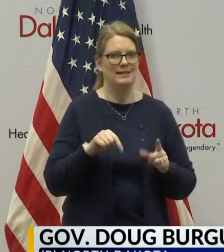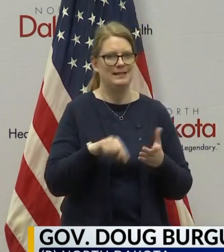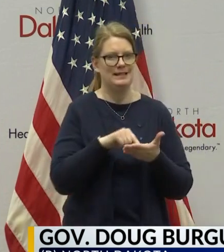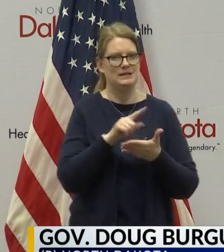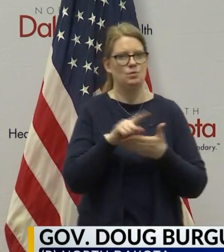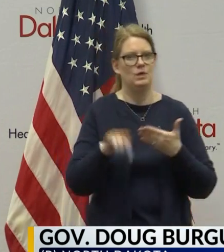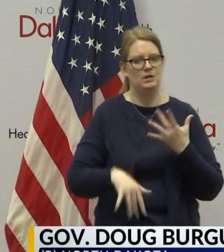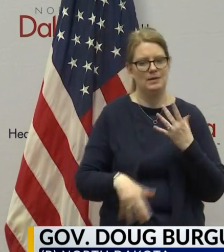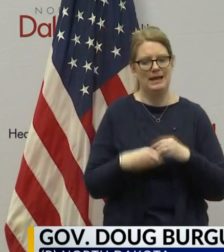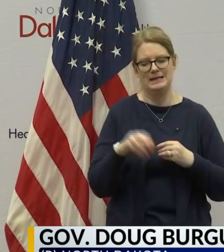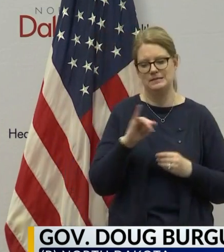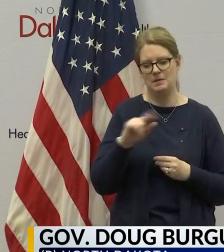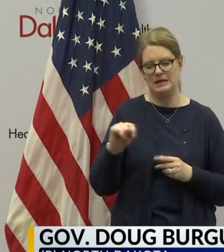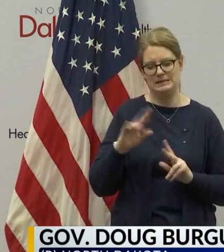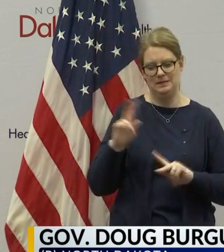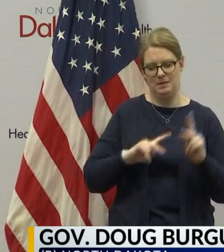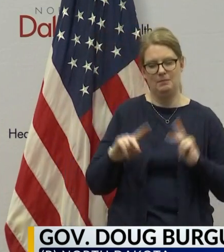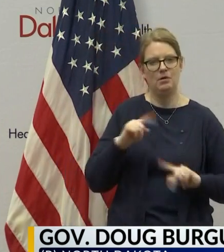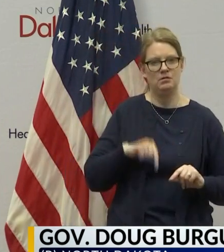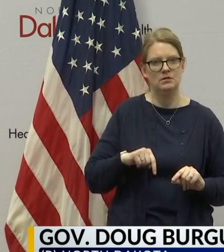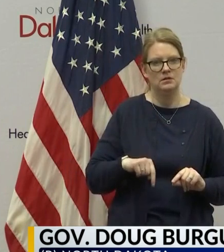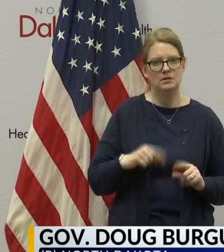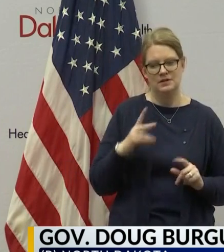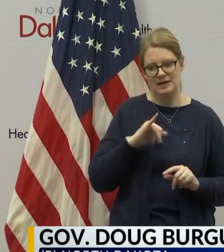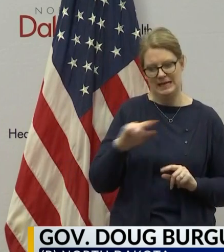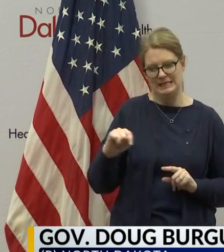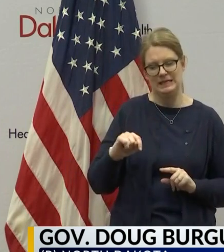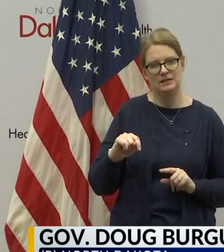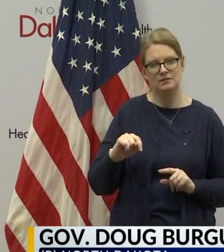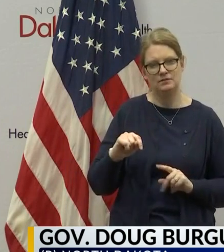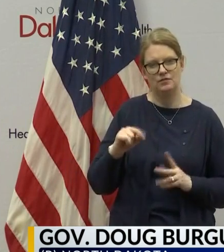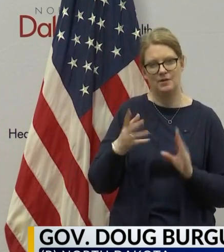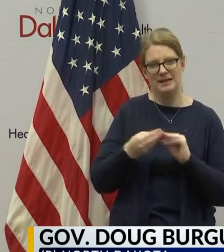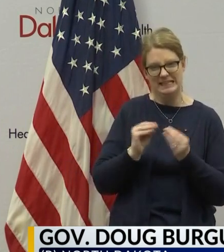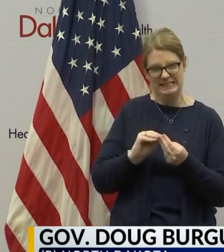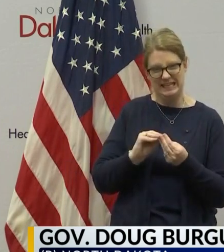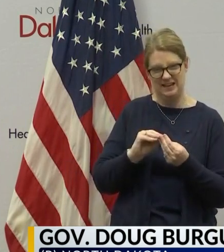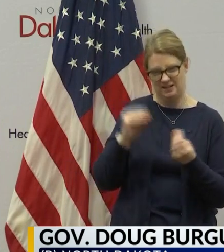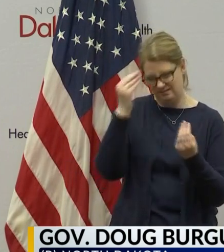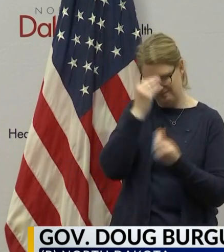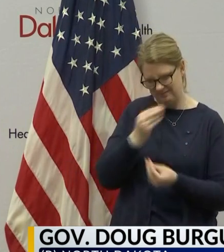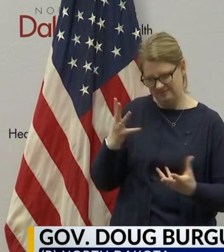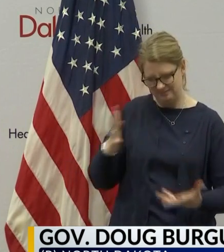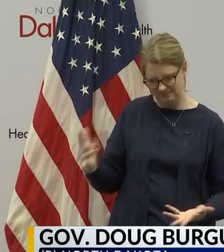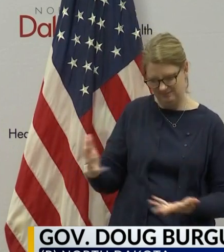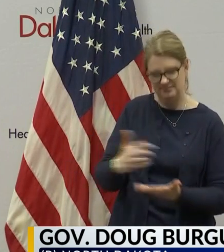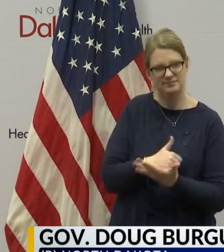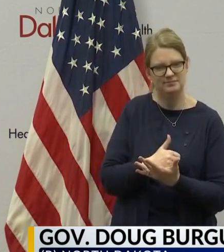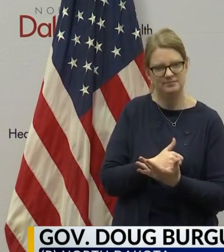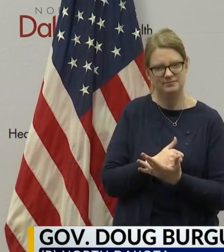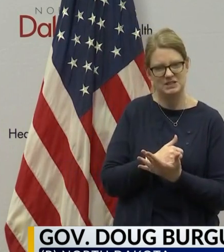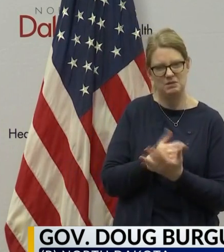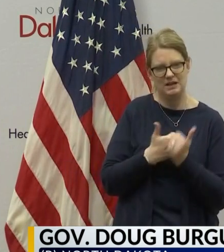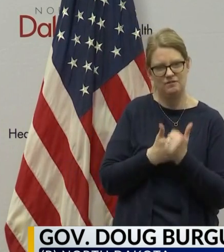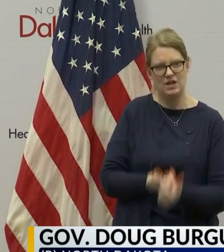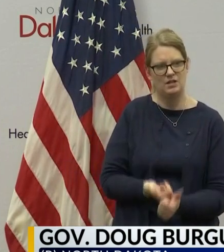to add some IT people to that, from an IT, from a data collection standpoint, so we can track all this.